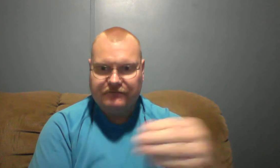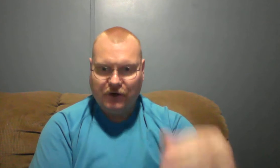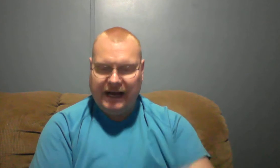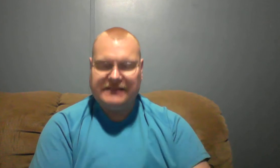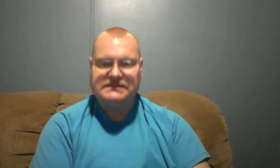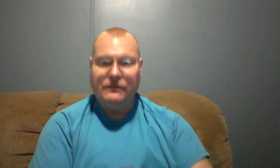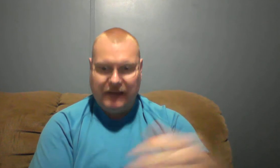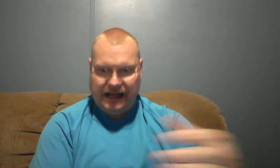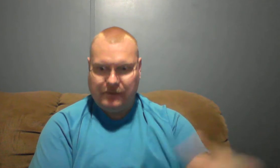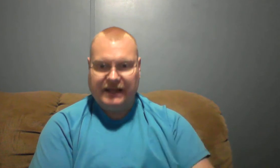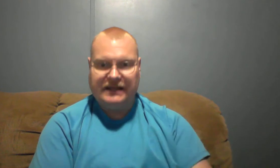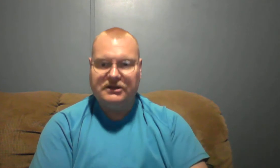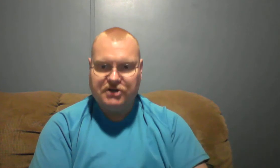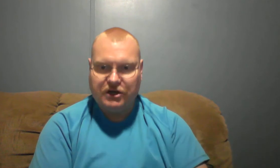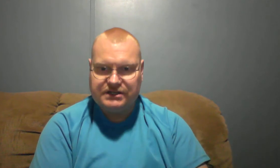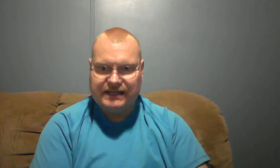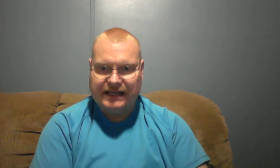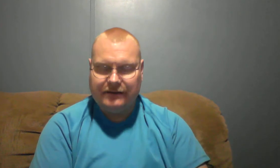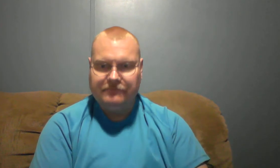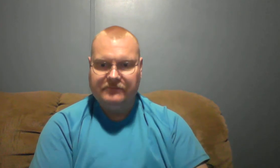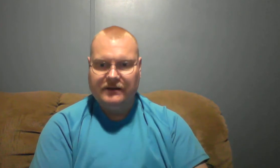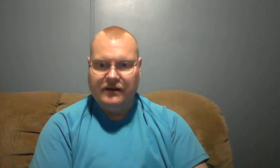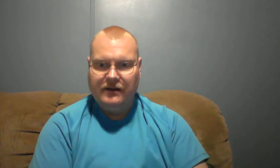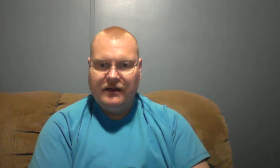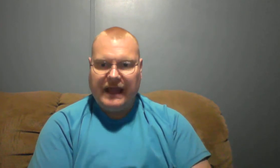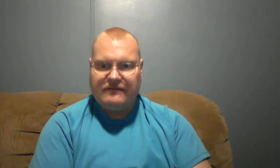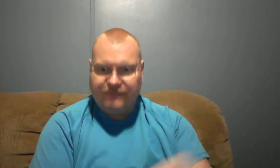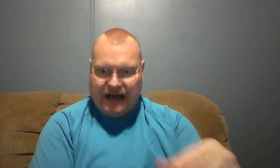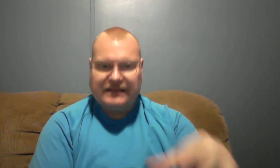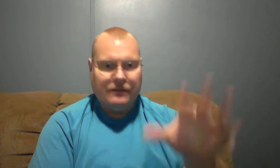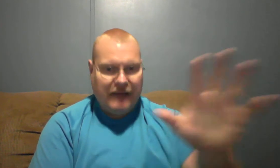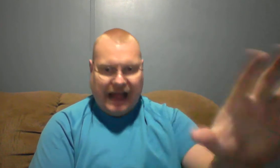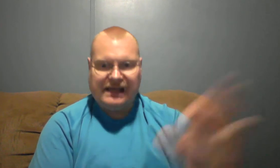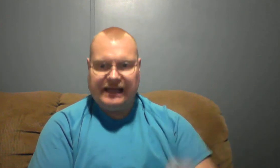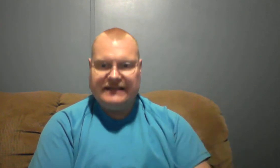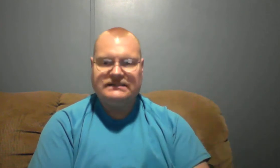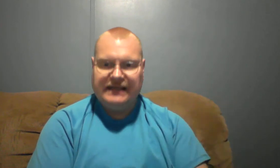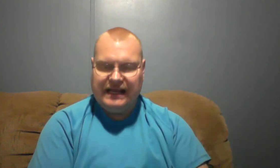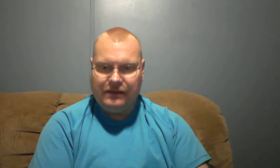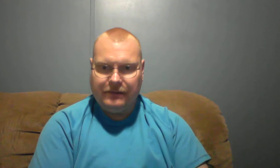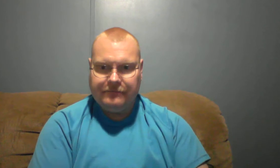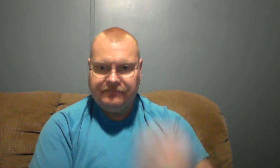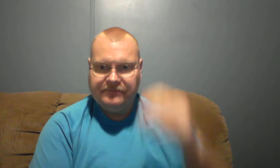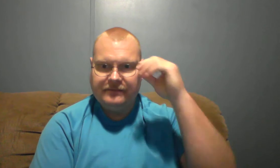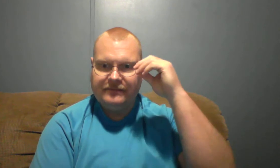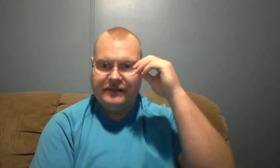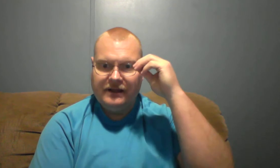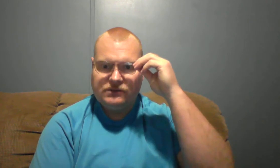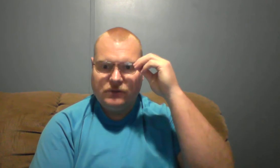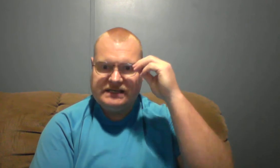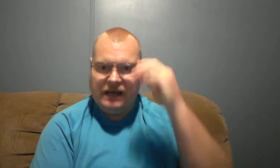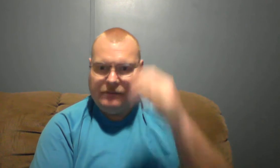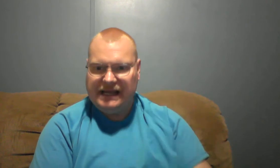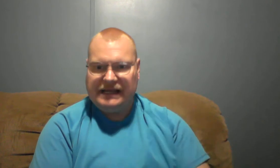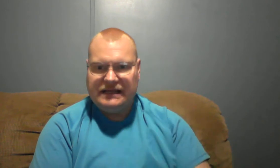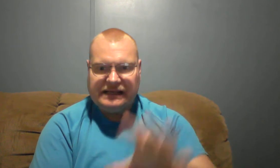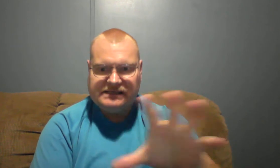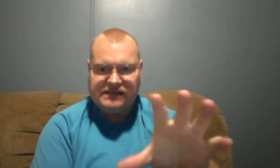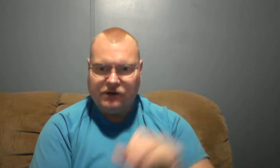Christ back into the churches again and fight back against the enemy. That's what he's come in. He's subtle.